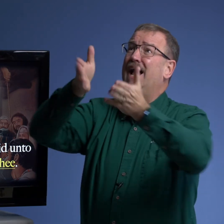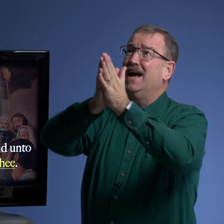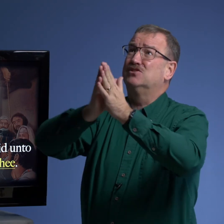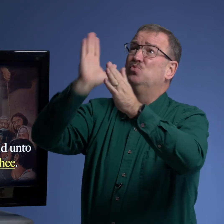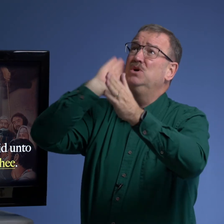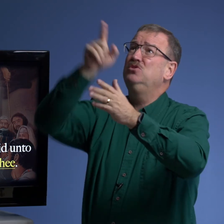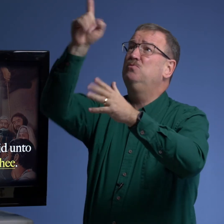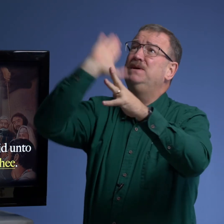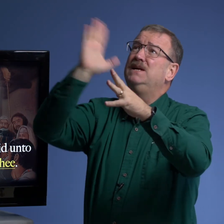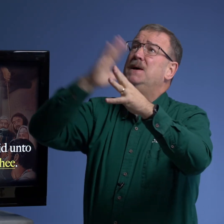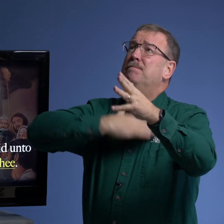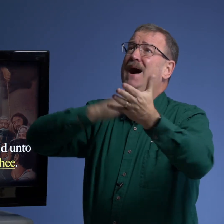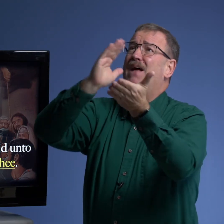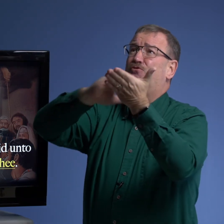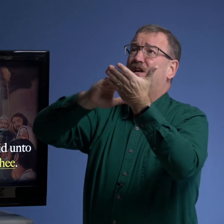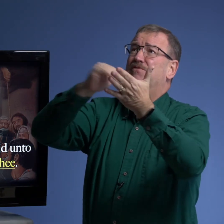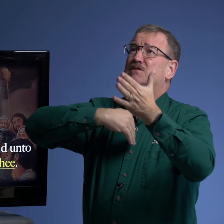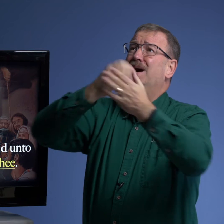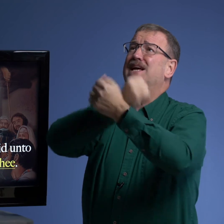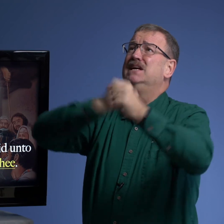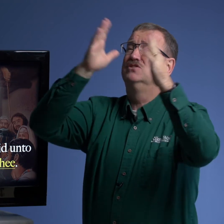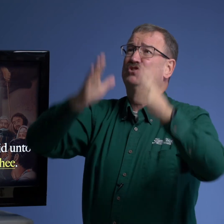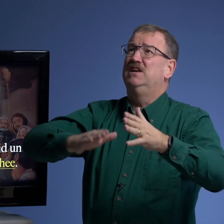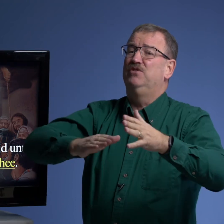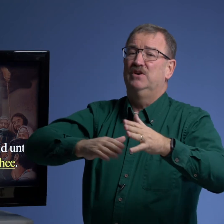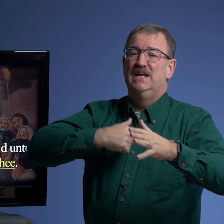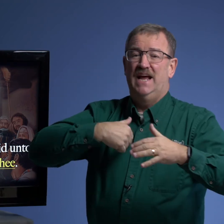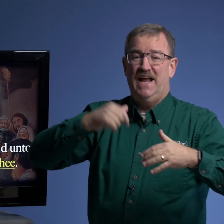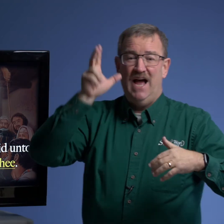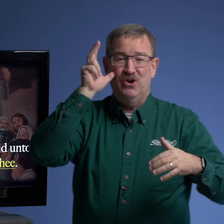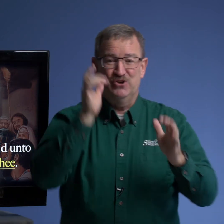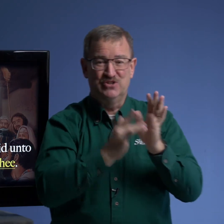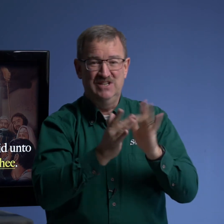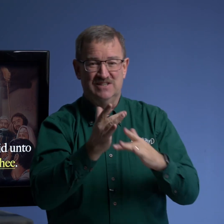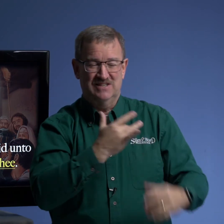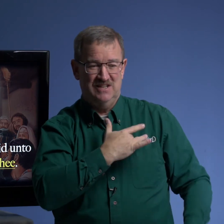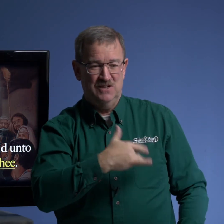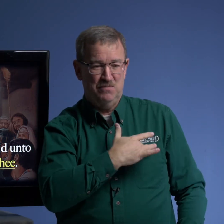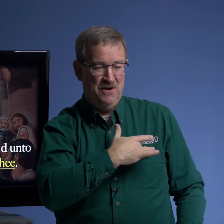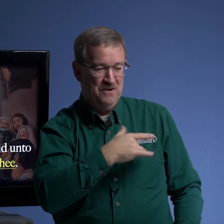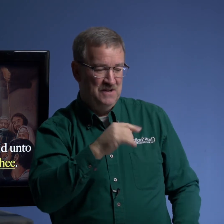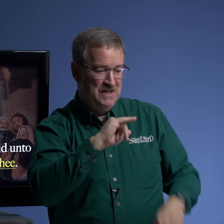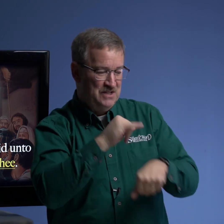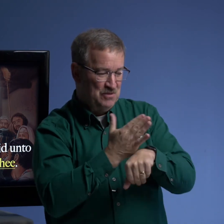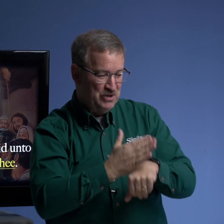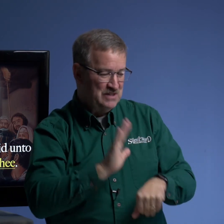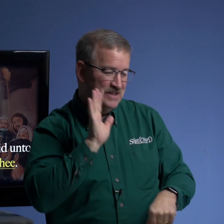asked will you be my forgiveness my savior and i heard jesus he touched my heart jim braceland